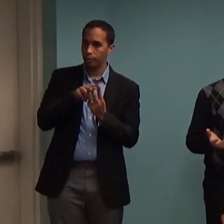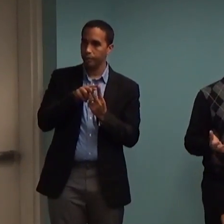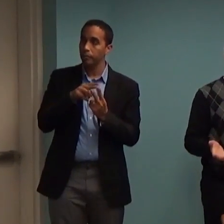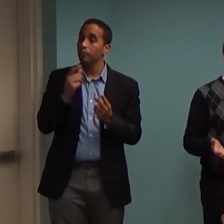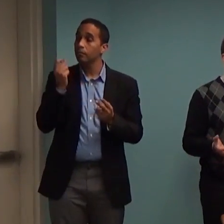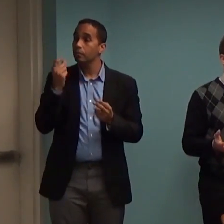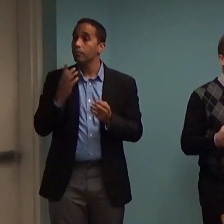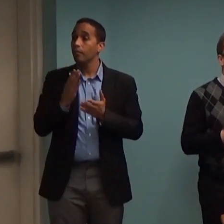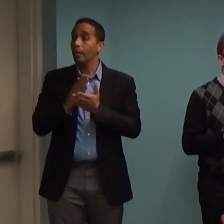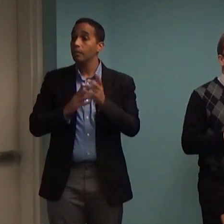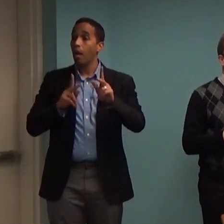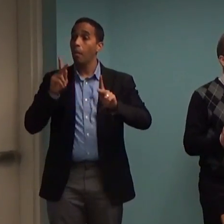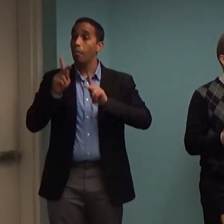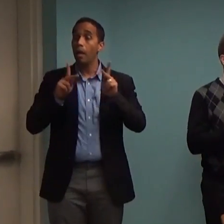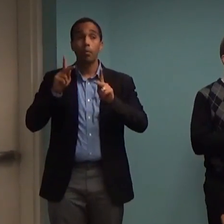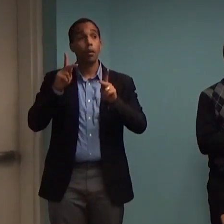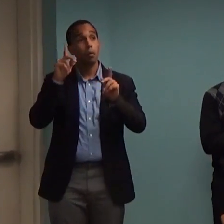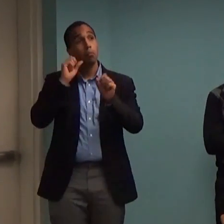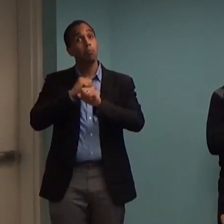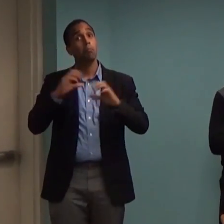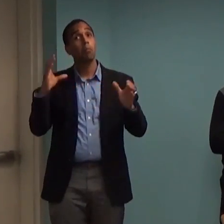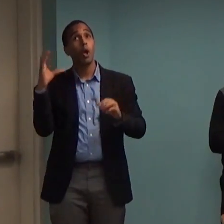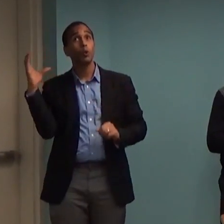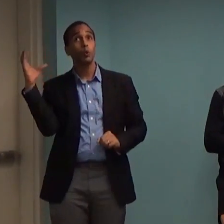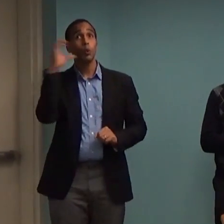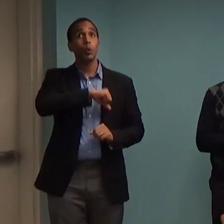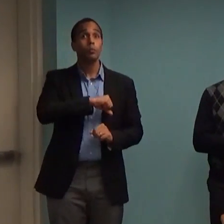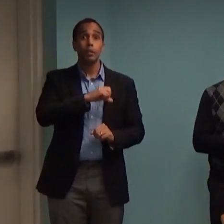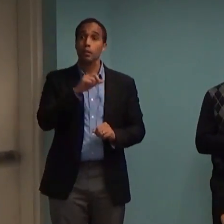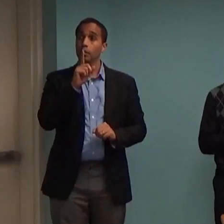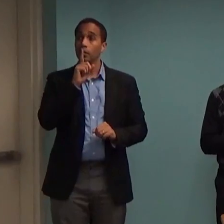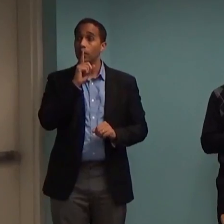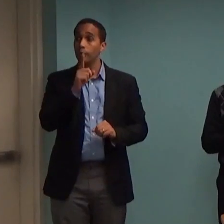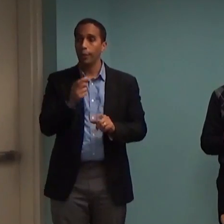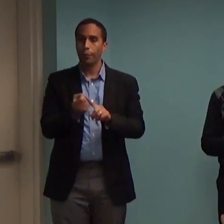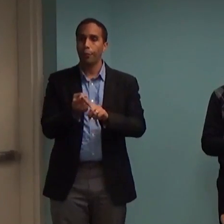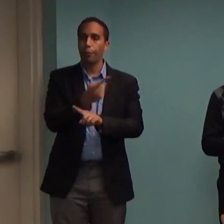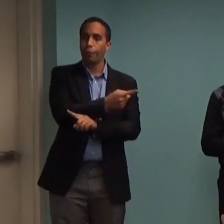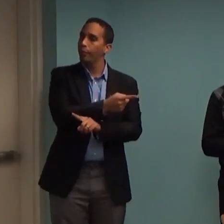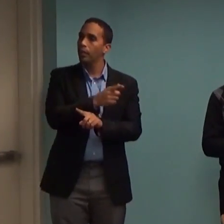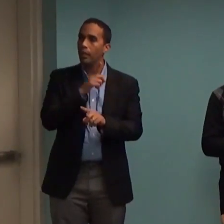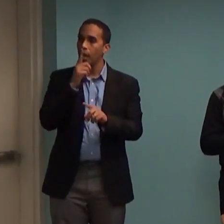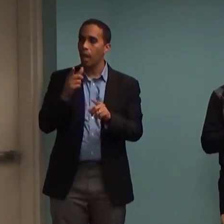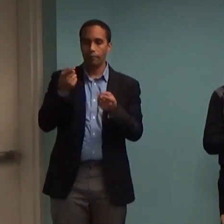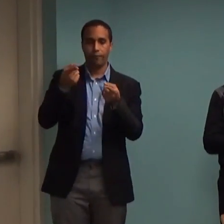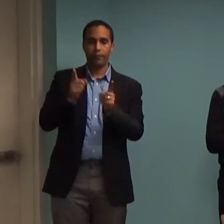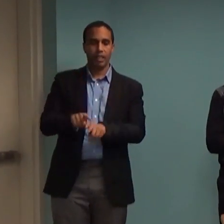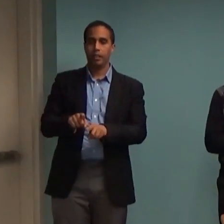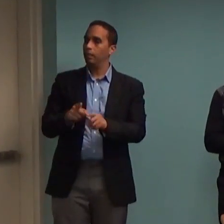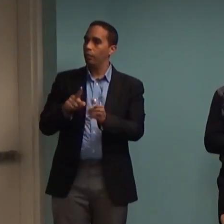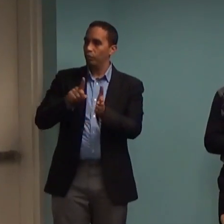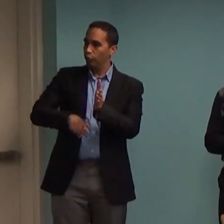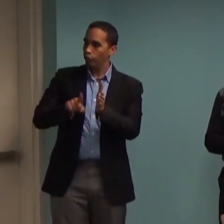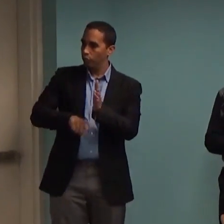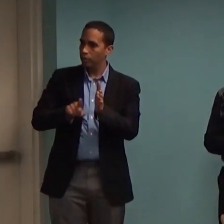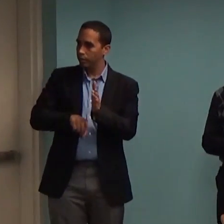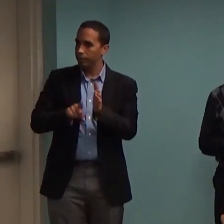we might have that may not really be consistent with what research suggests and what actual practice is intended to impact.